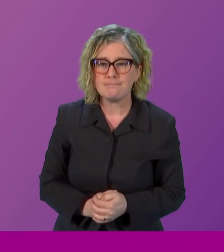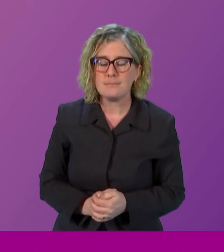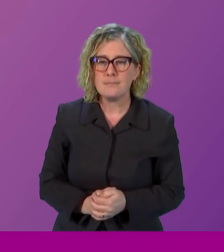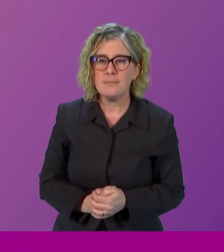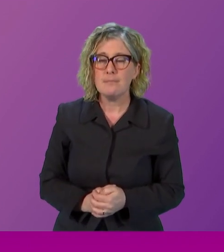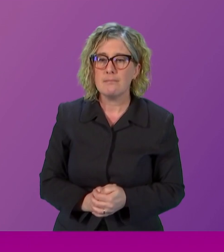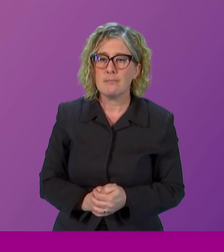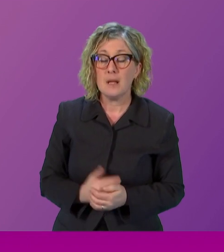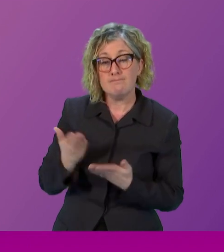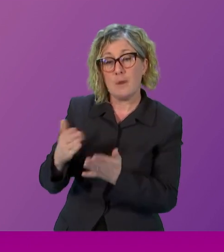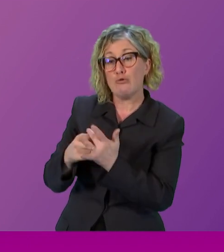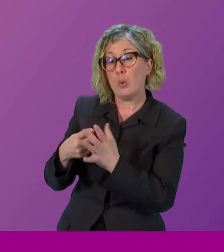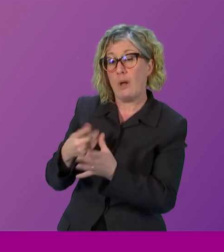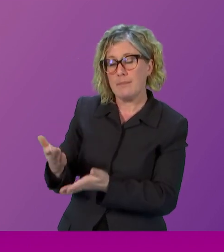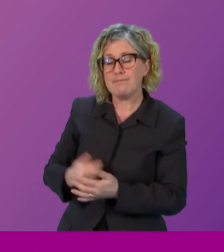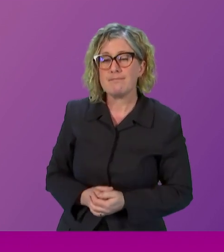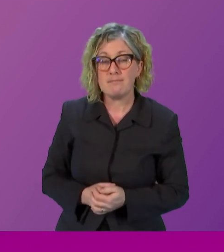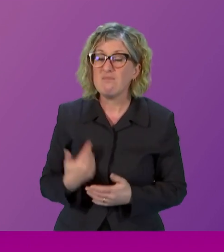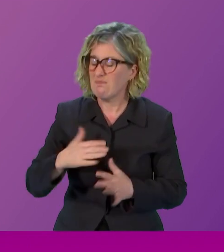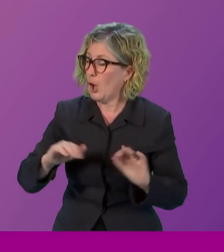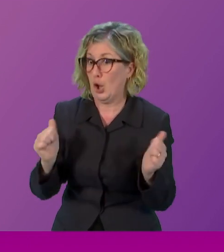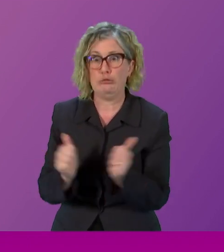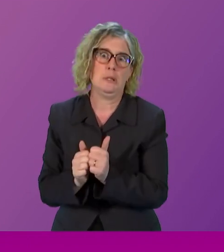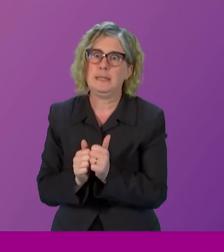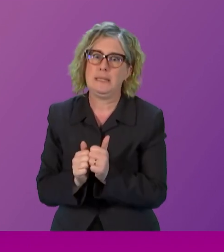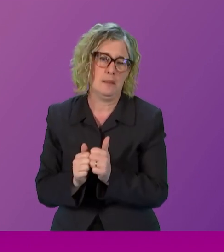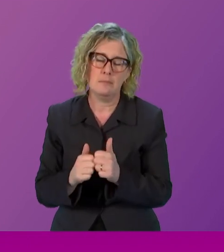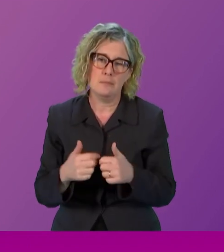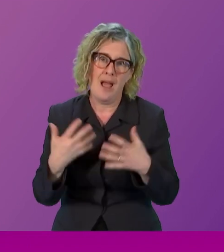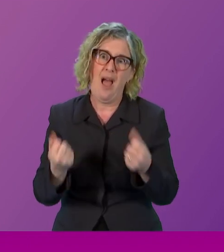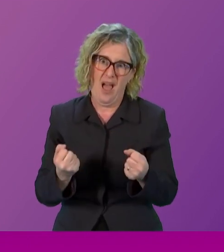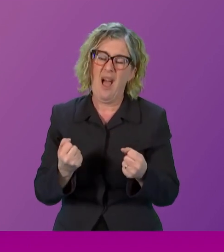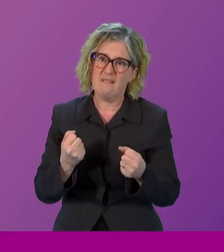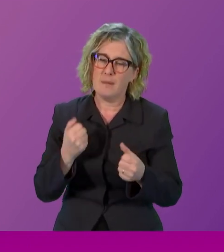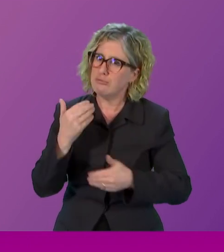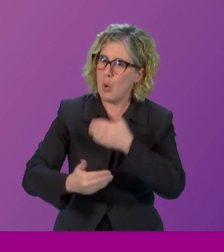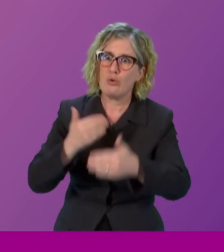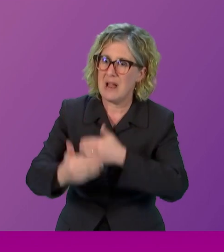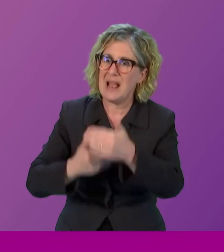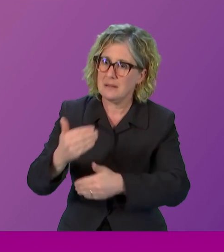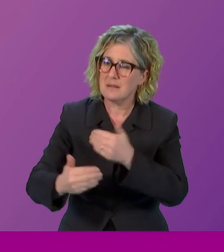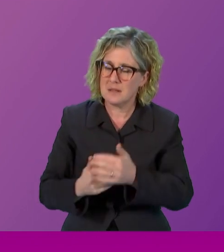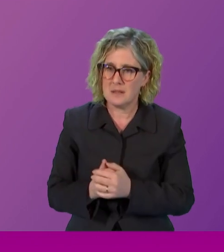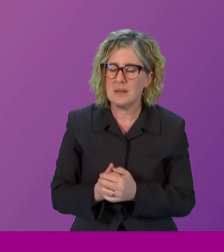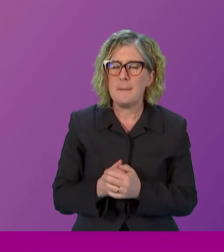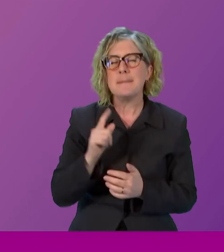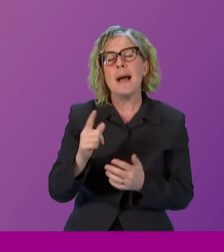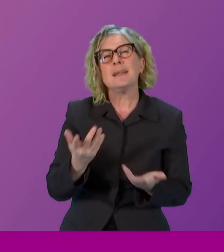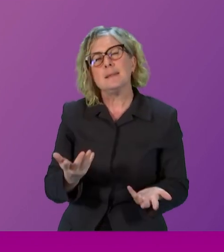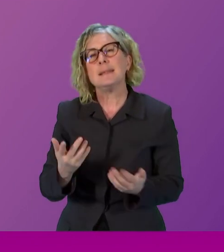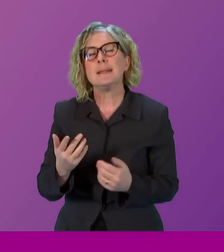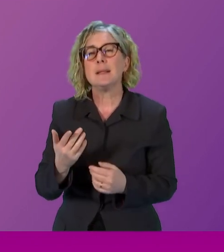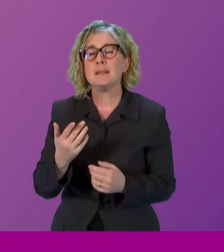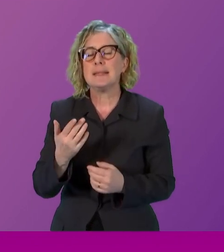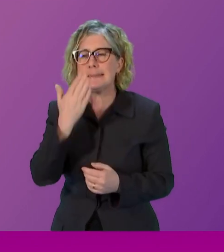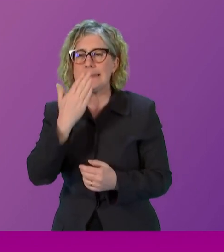there has been a huge amount of progress, but it almost seems like when we deal with one aspect of misogyny